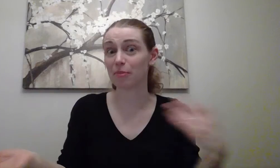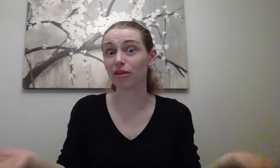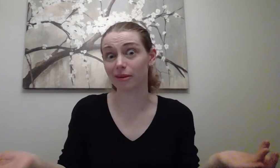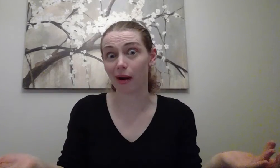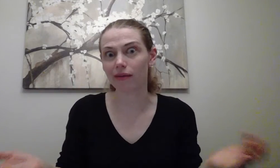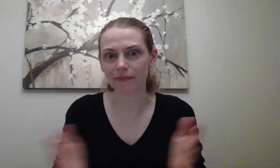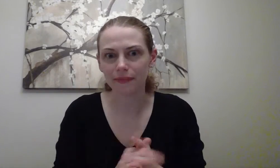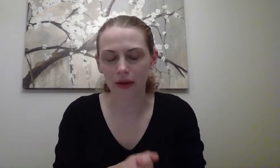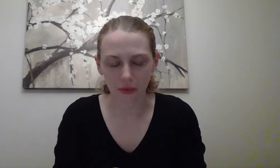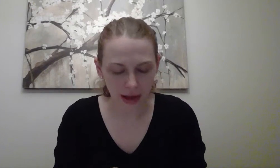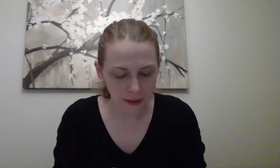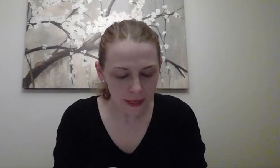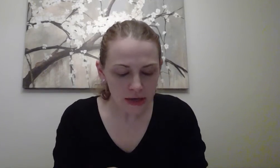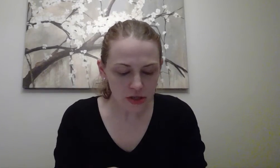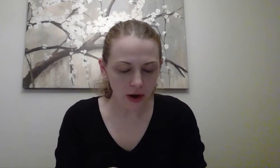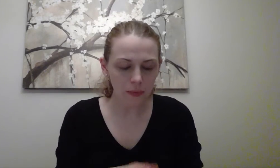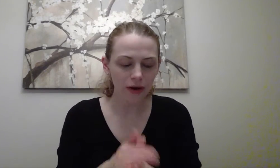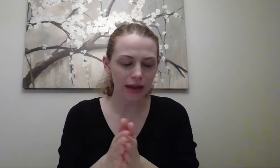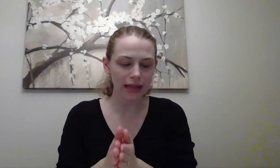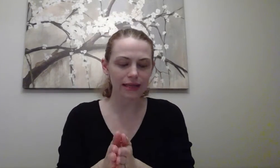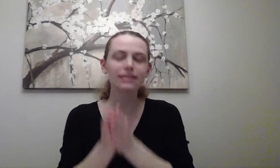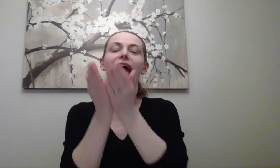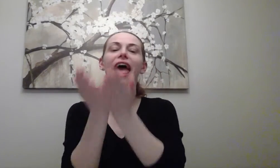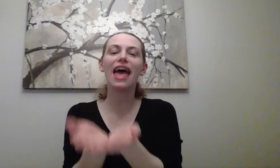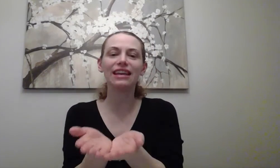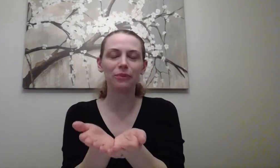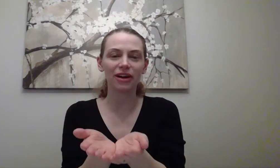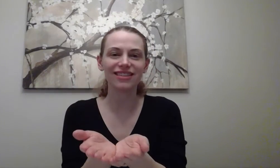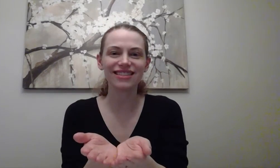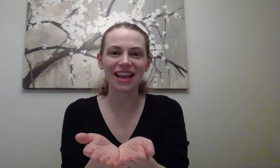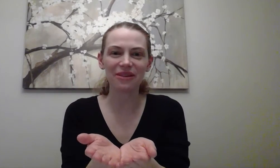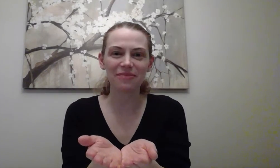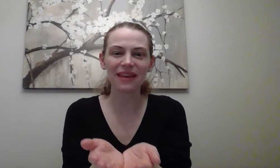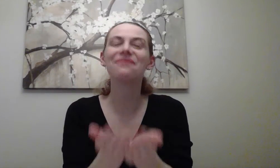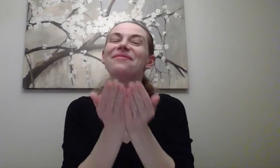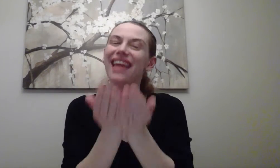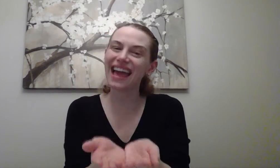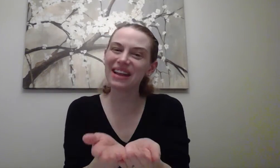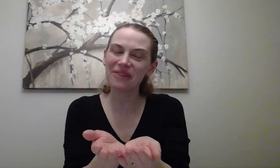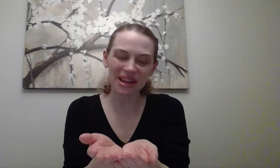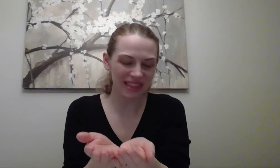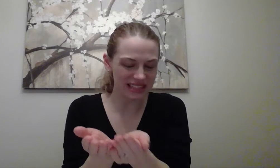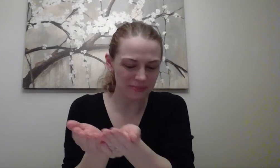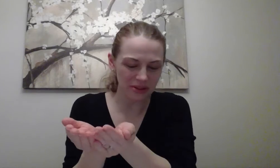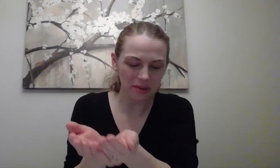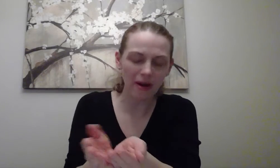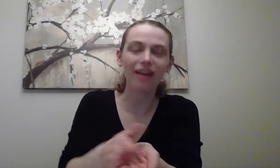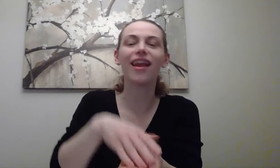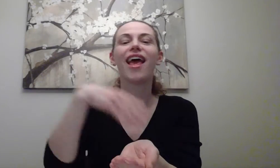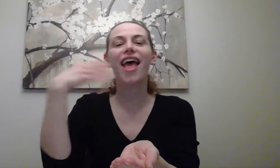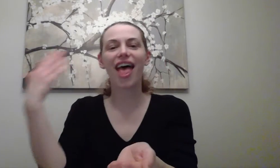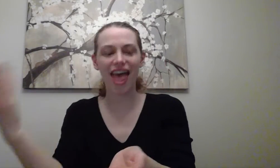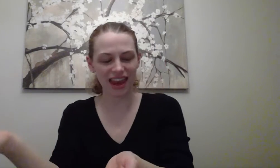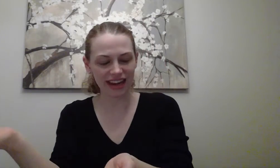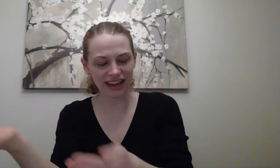me pull it apart. Okay? So, our word is anyone. Say it with me. Anyone. Let's pull it apart. Any